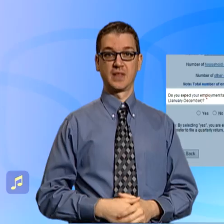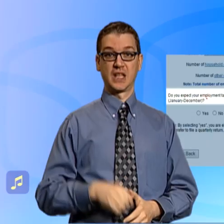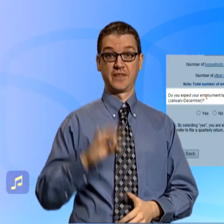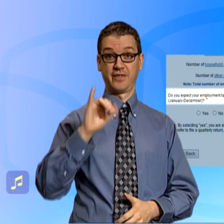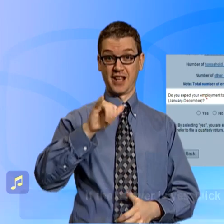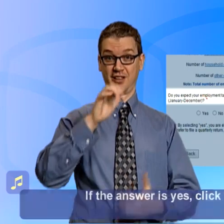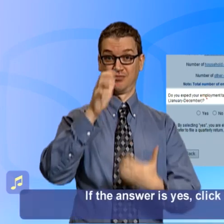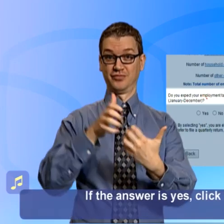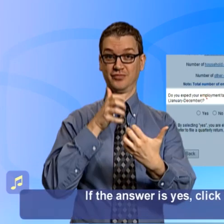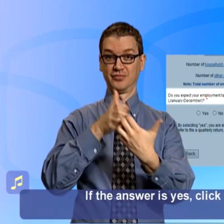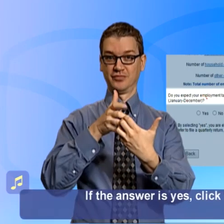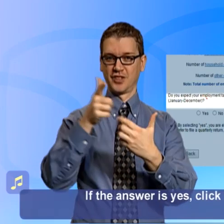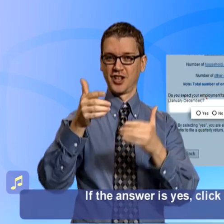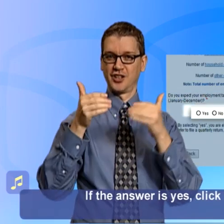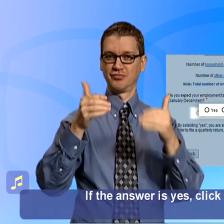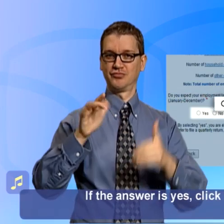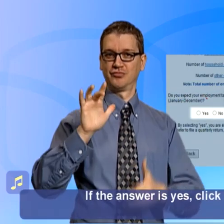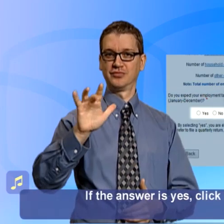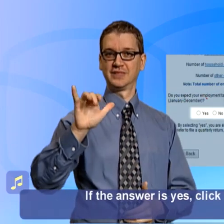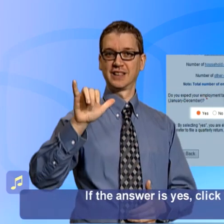If the answer is yes click yes.